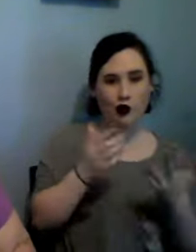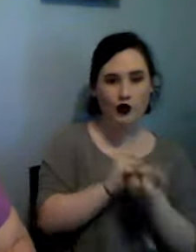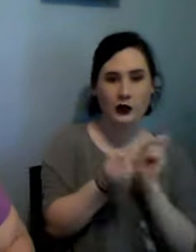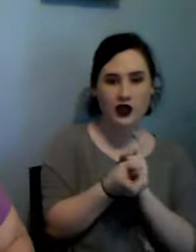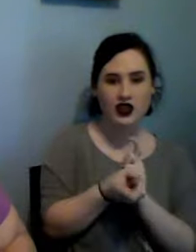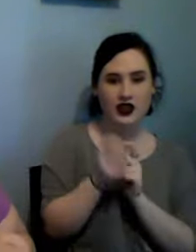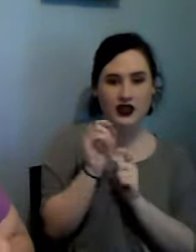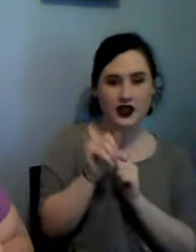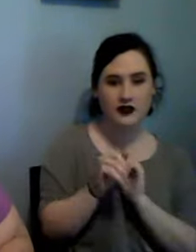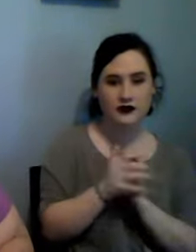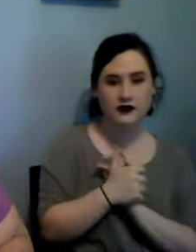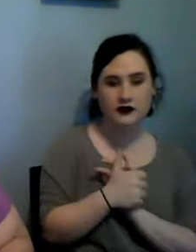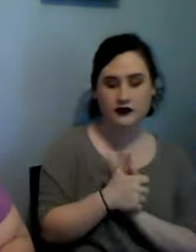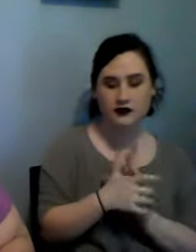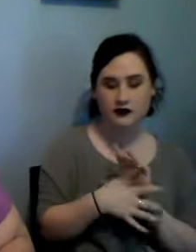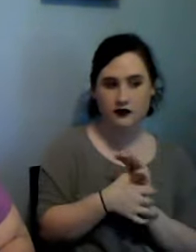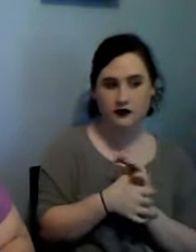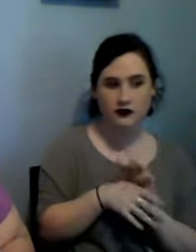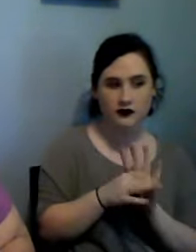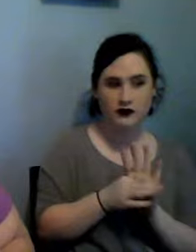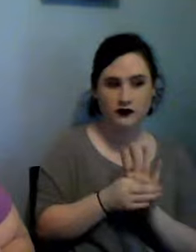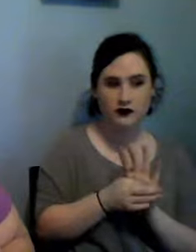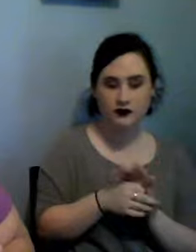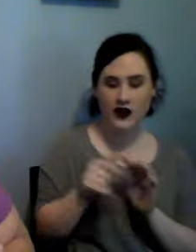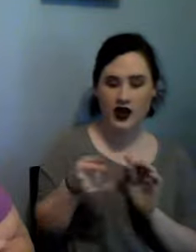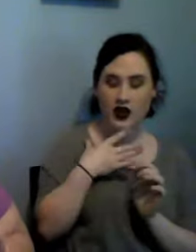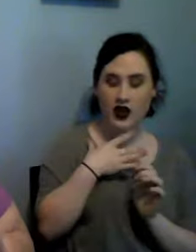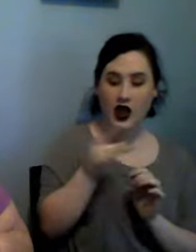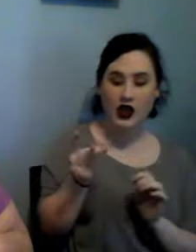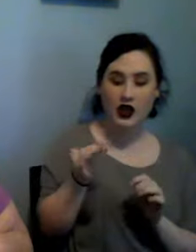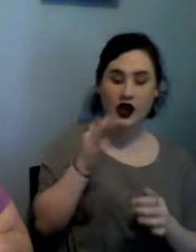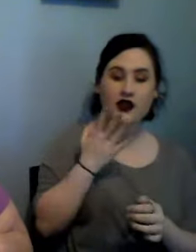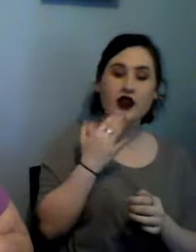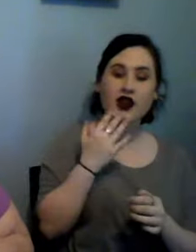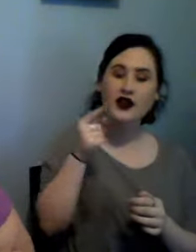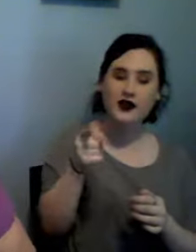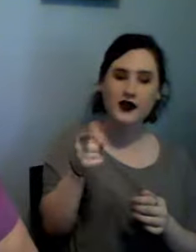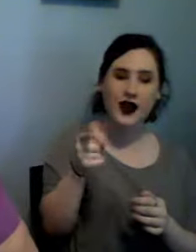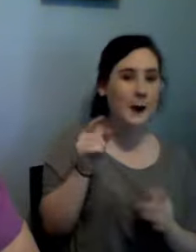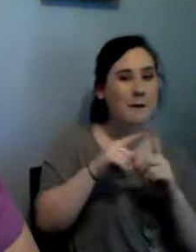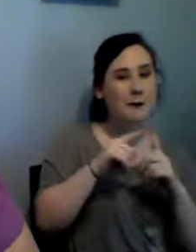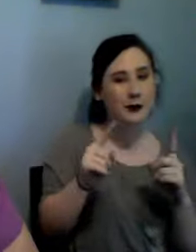I like the colors of this just not the fabric in the Lizzy Kate spring smiles